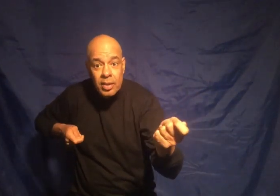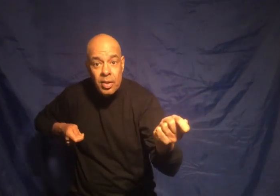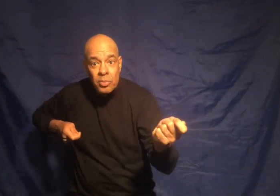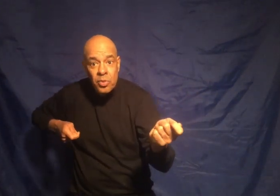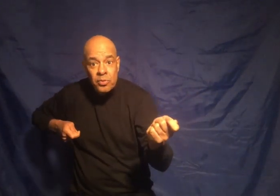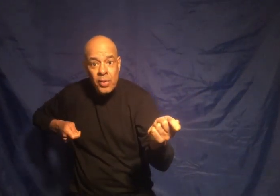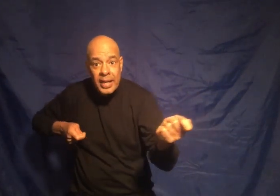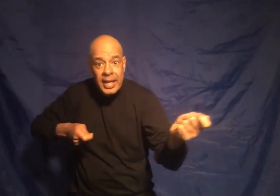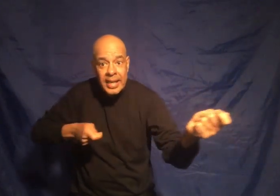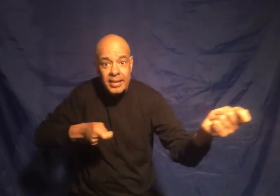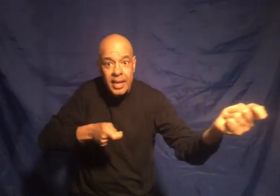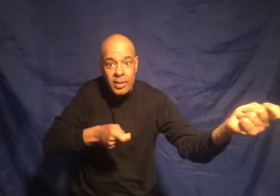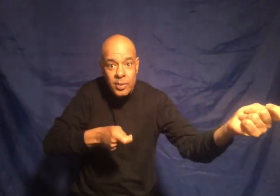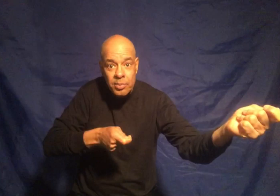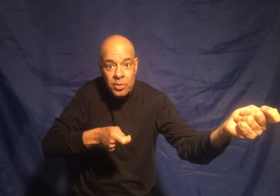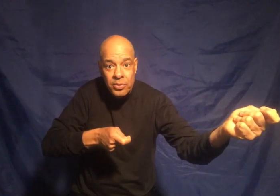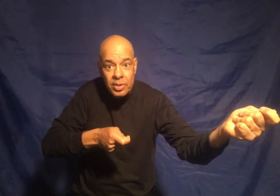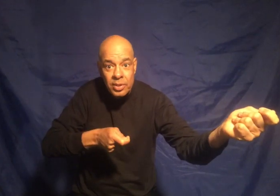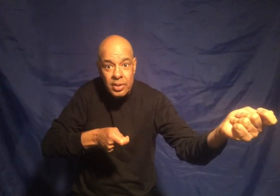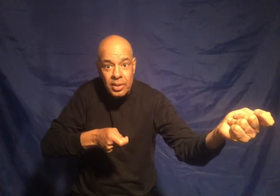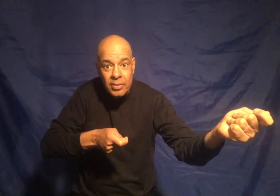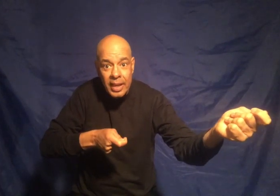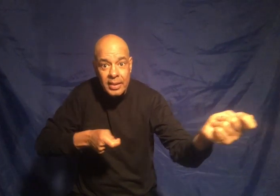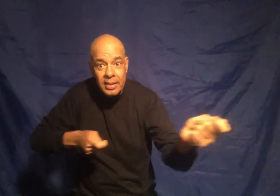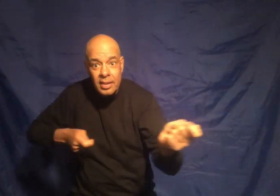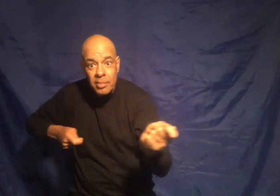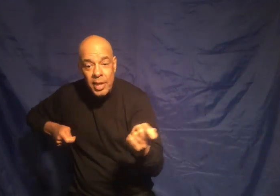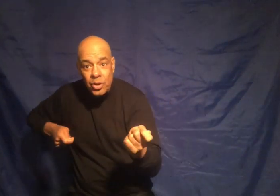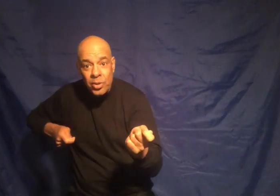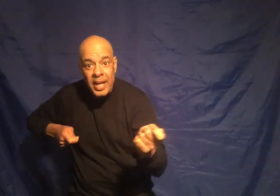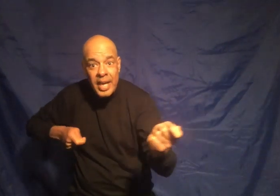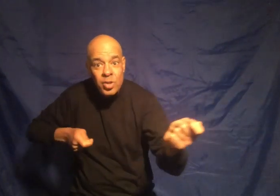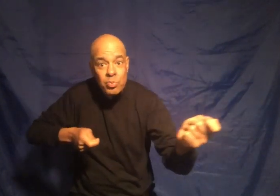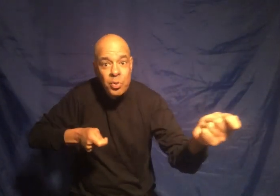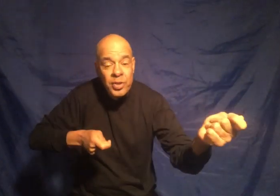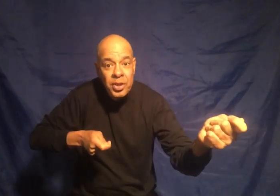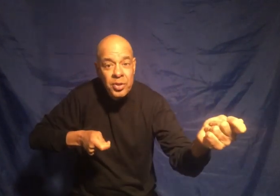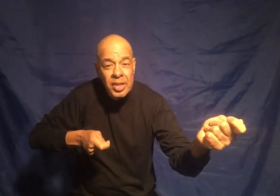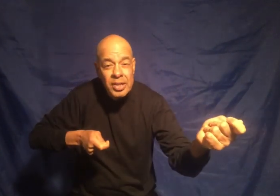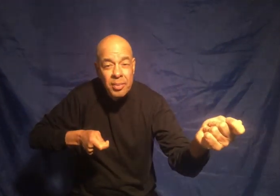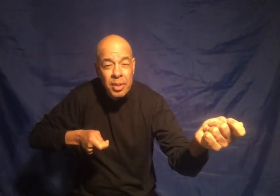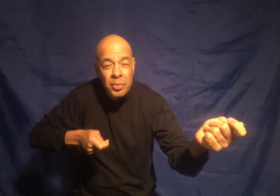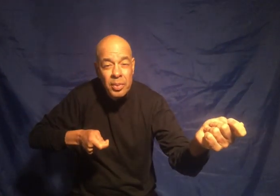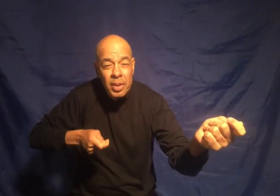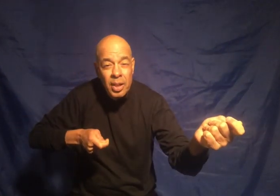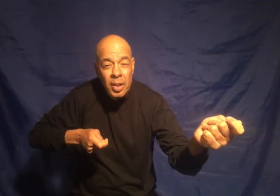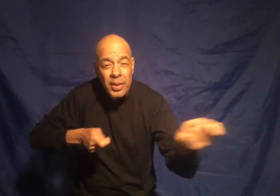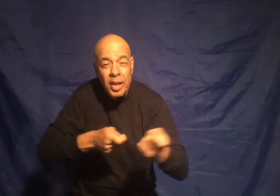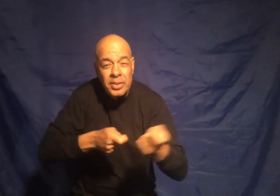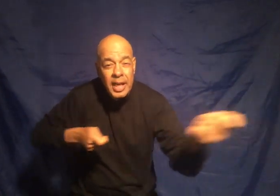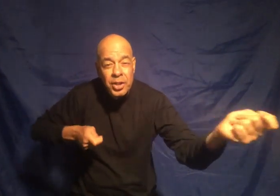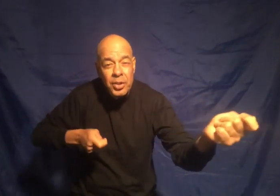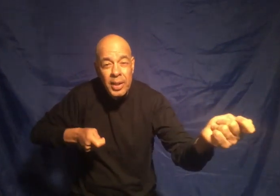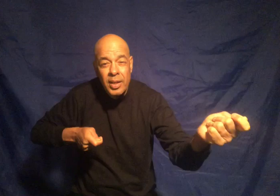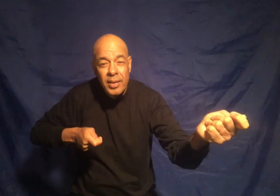you move one hand the other one moves right make sure the hands move in unison without touching one another